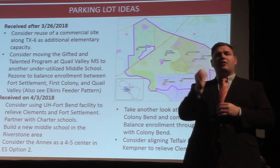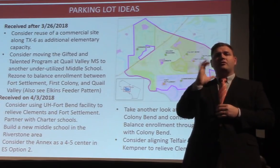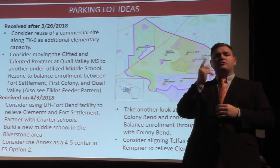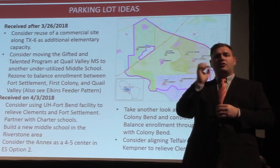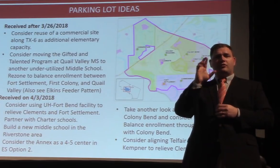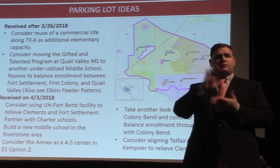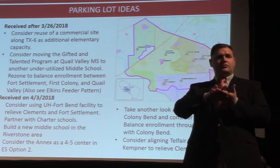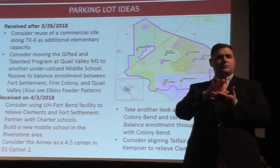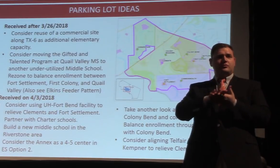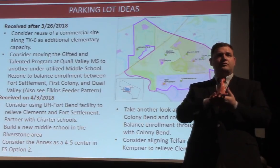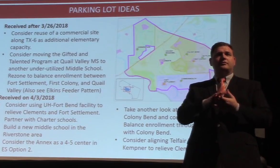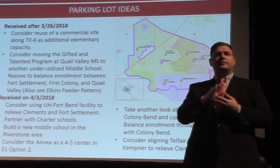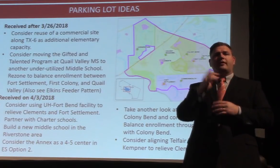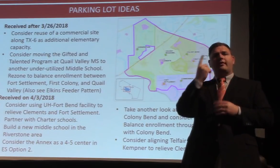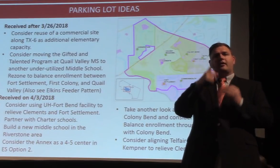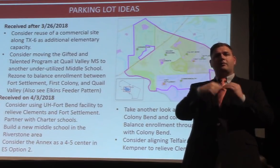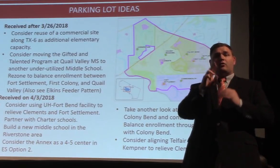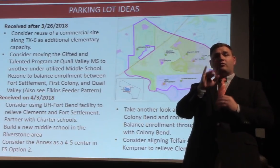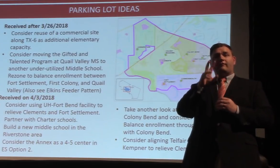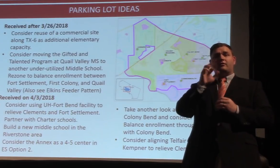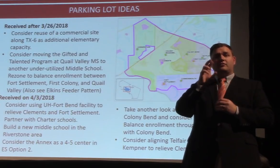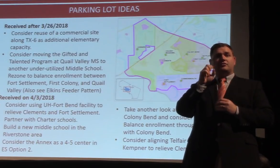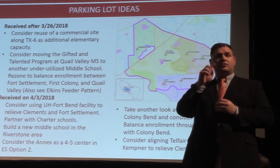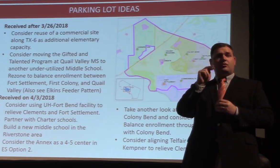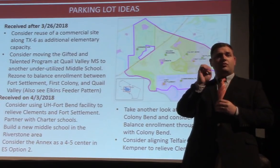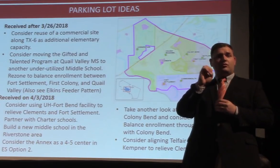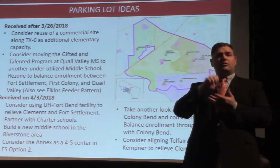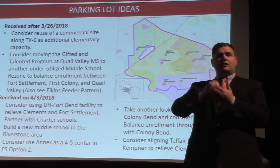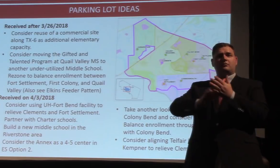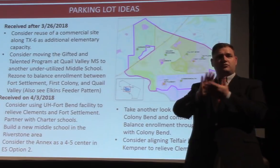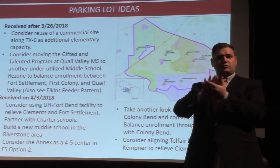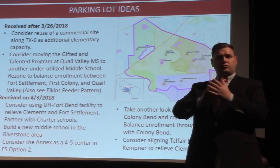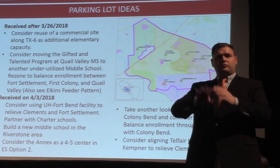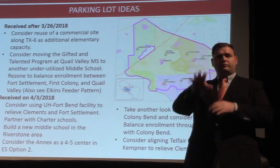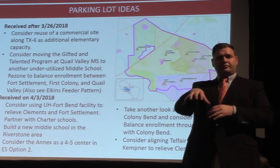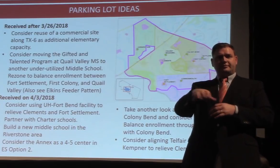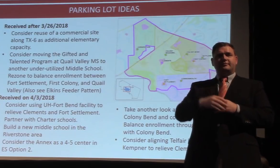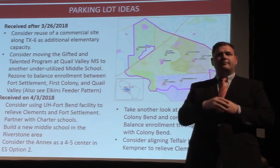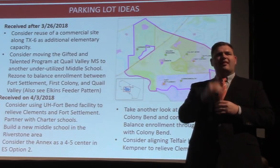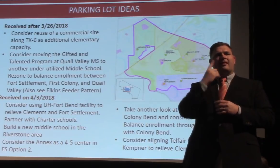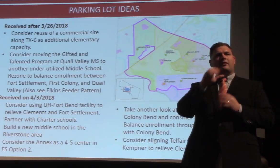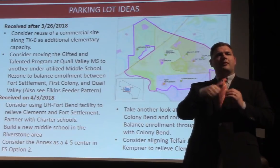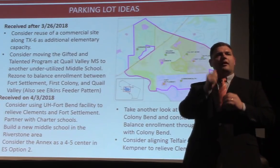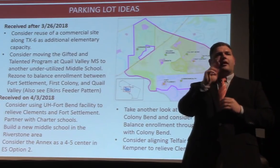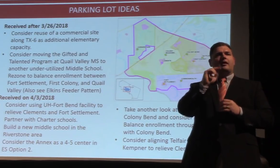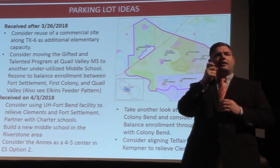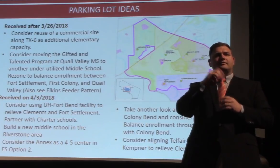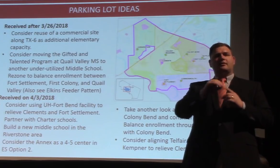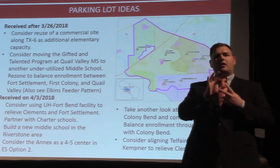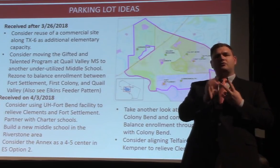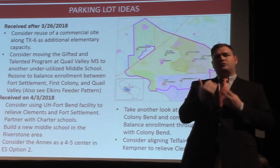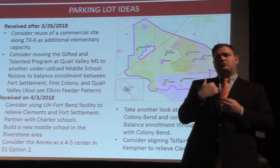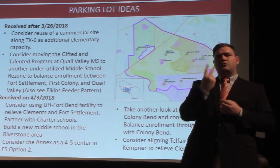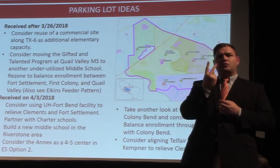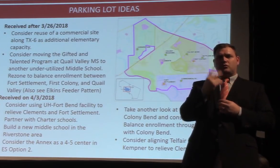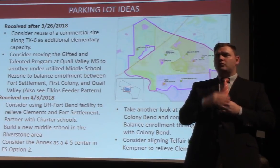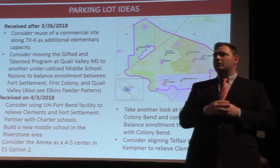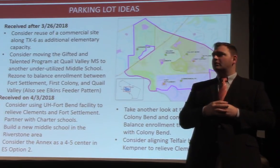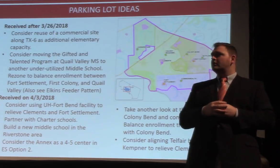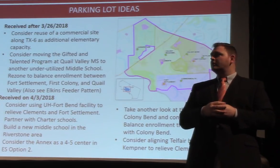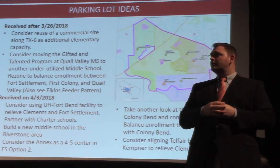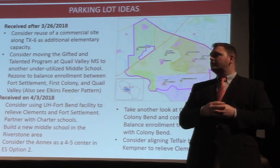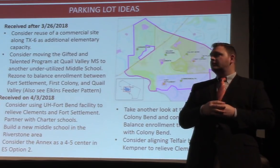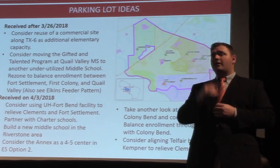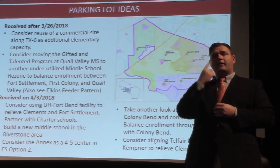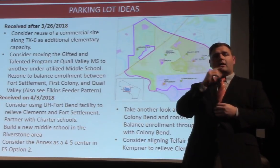in Riverstone. Consider the annex as a 4-5 center like we had in Option 2. Take another look at the capacity of Colony Bend and maybe consider an addition at